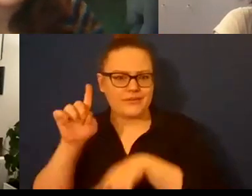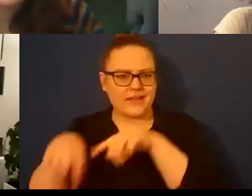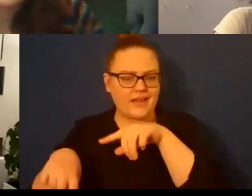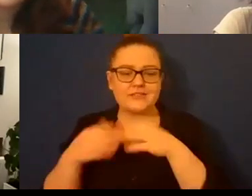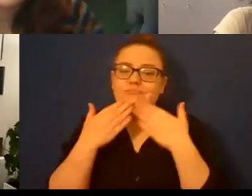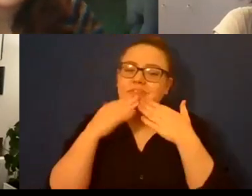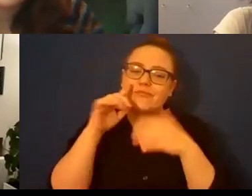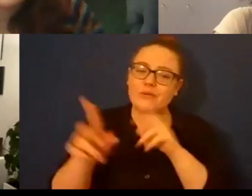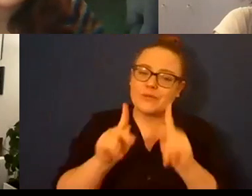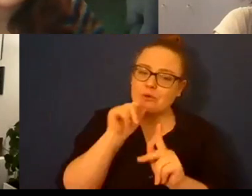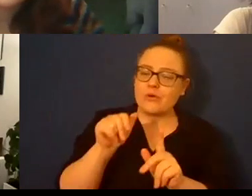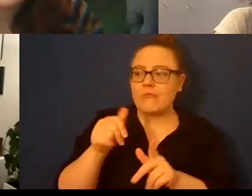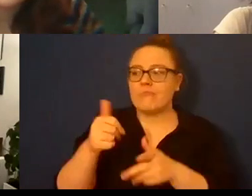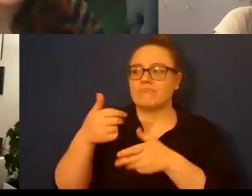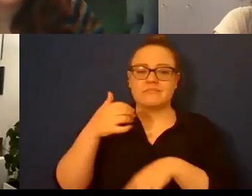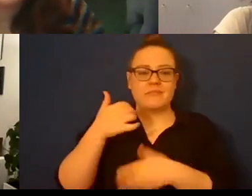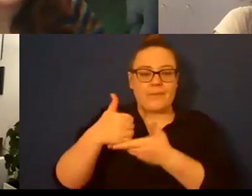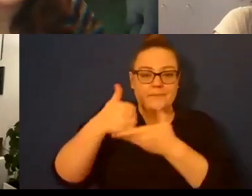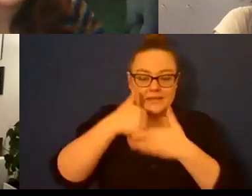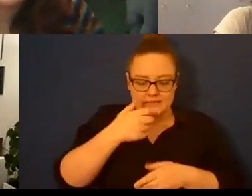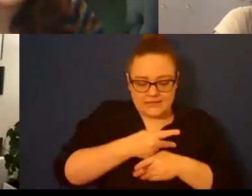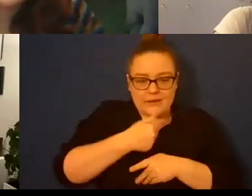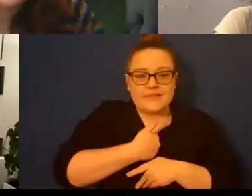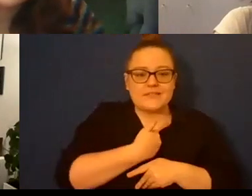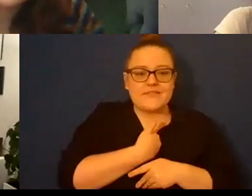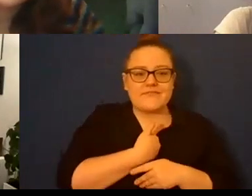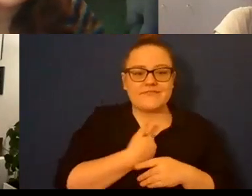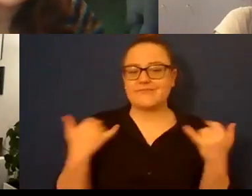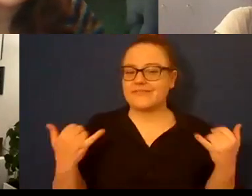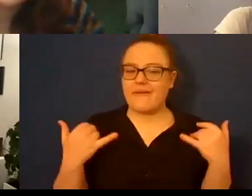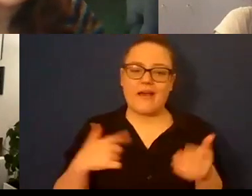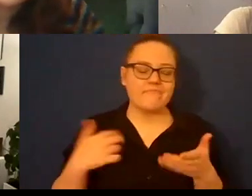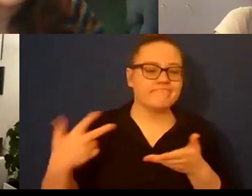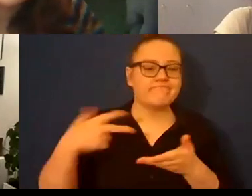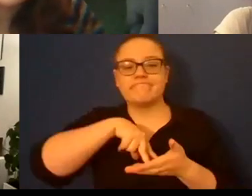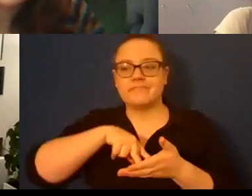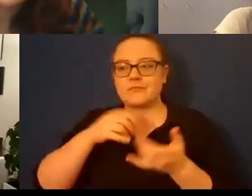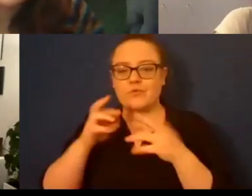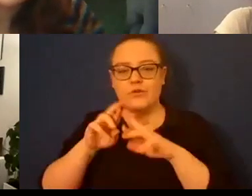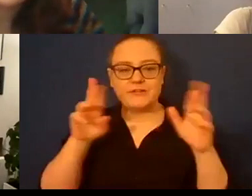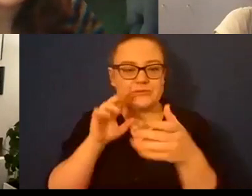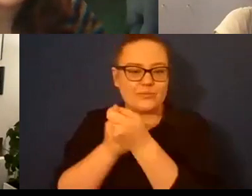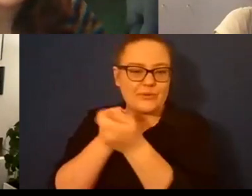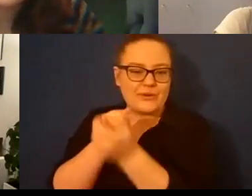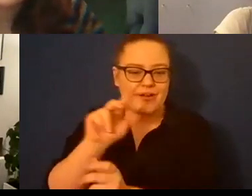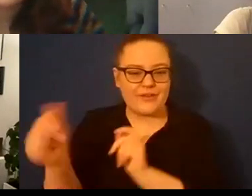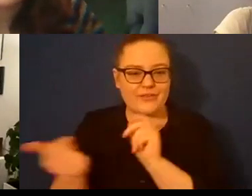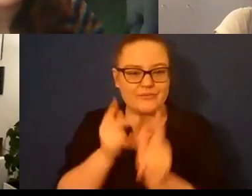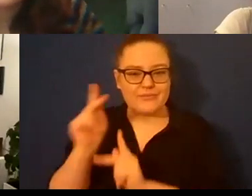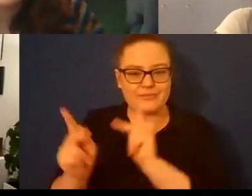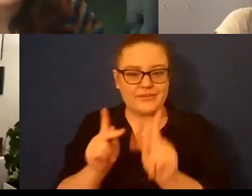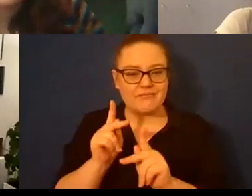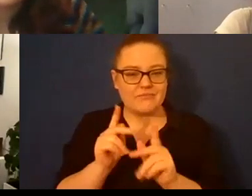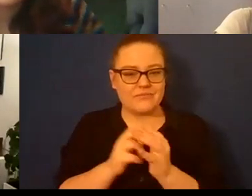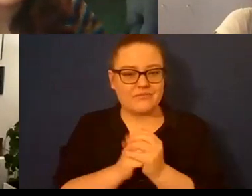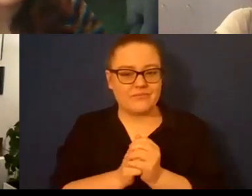and I'm up now uh so I have to say selfishly I hope that